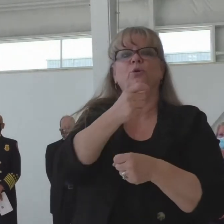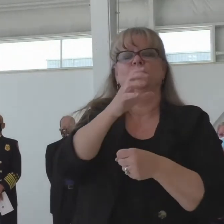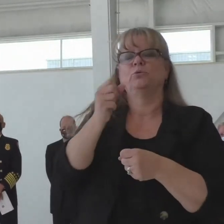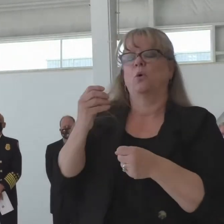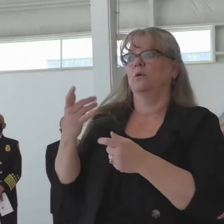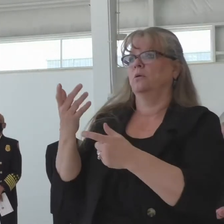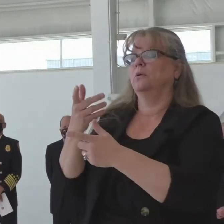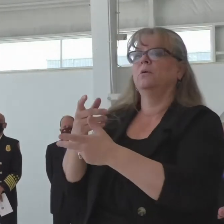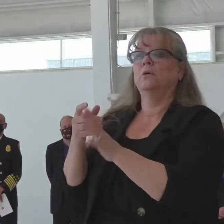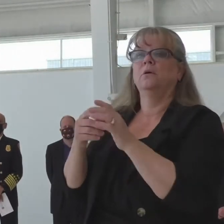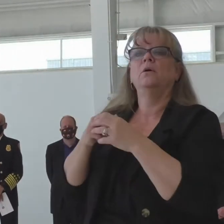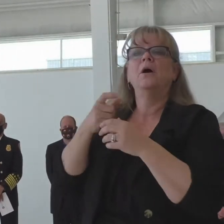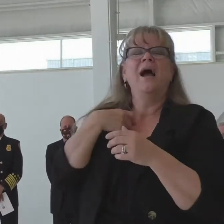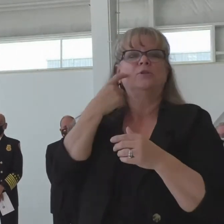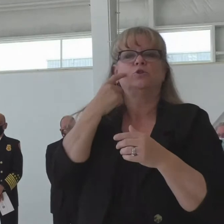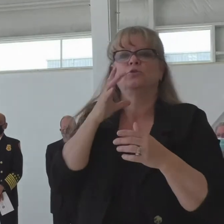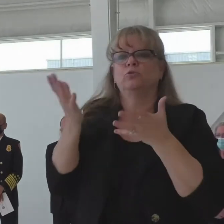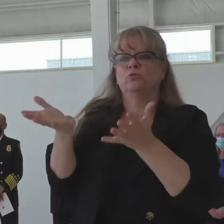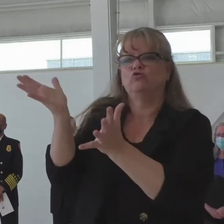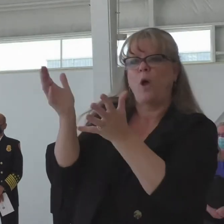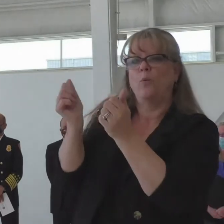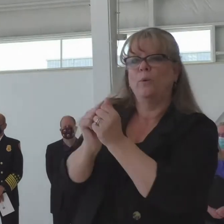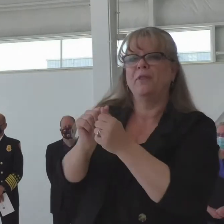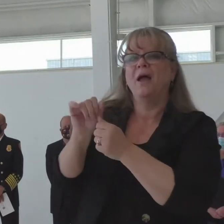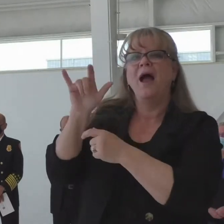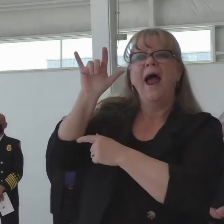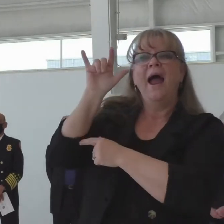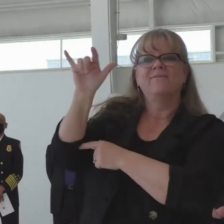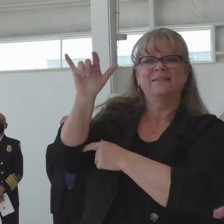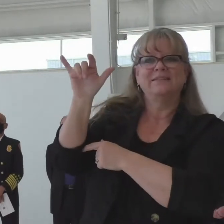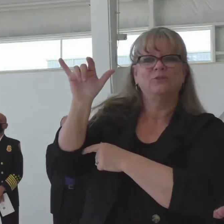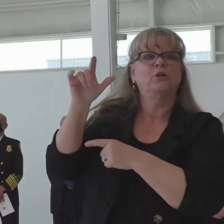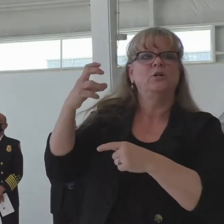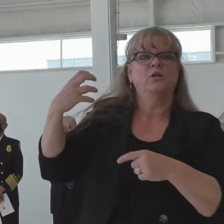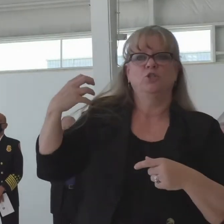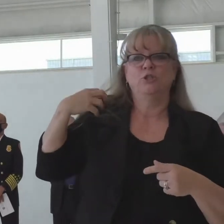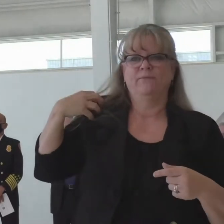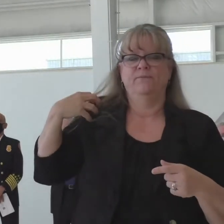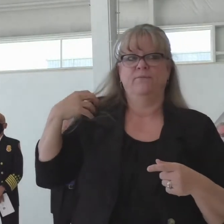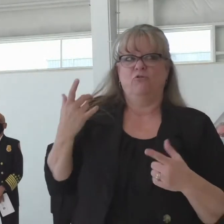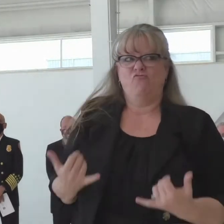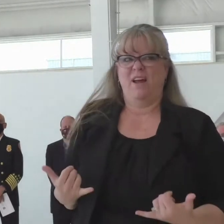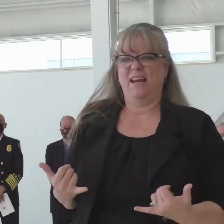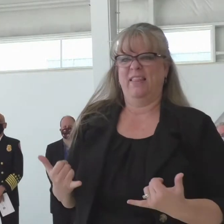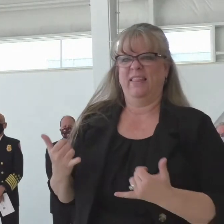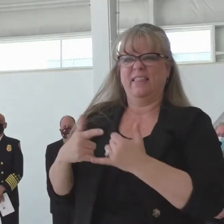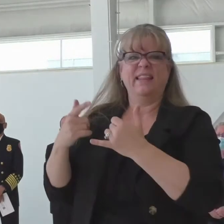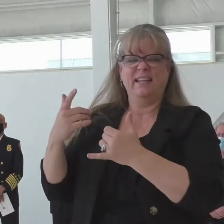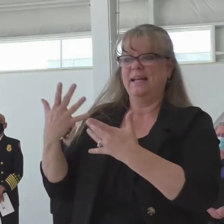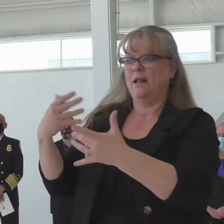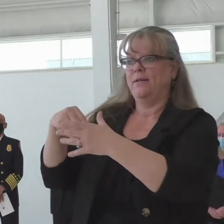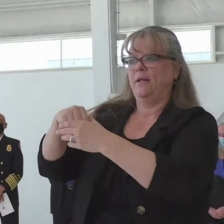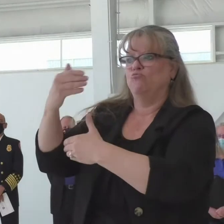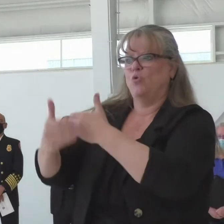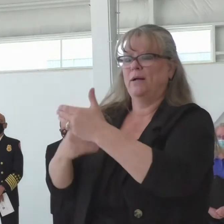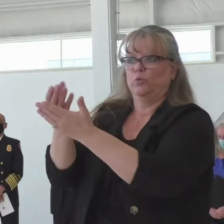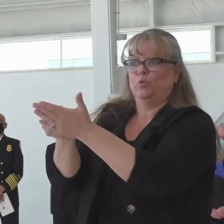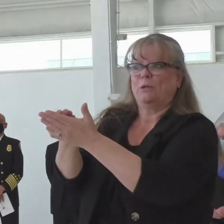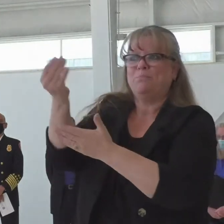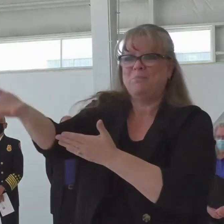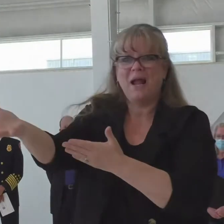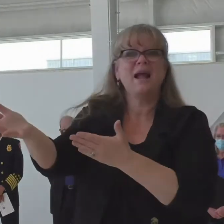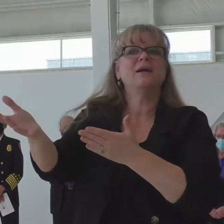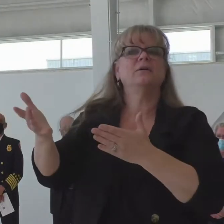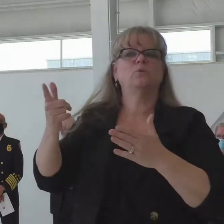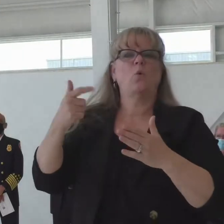Welbaum, our Aviation Unit Chief, this morning about that. That process is in place. We anticipate having that Type I helicopter ready